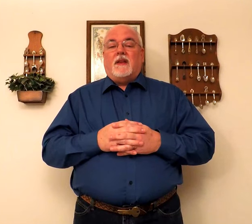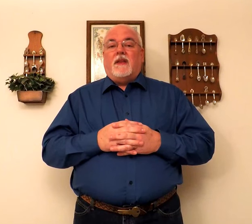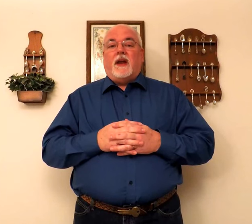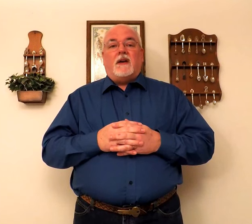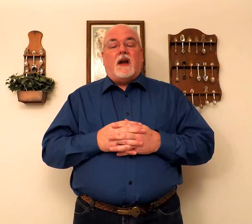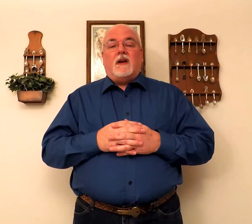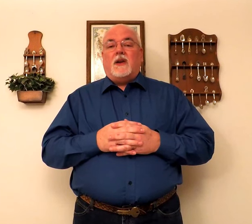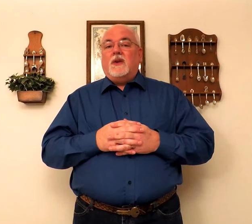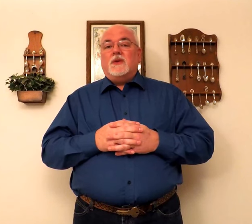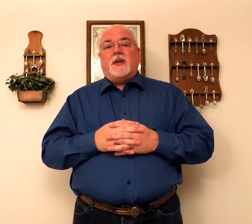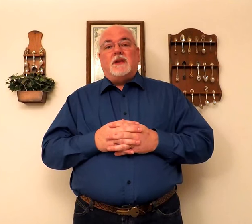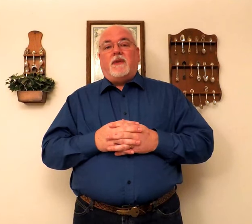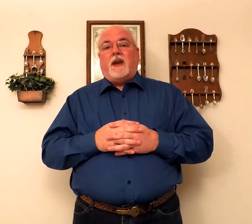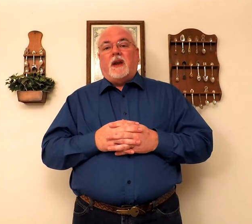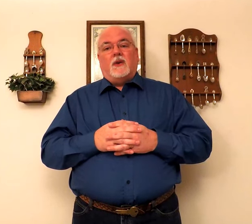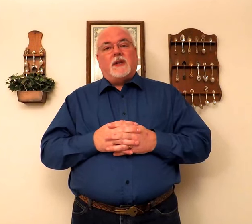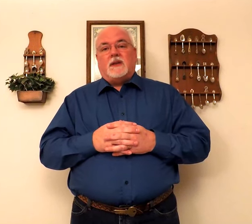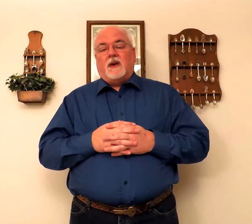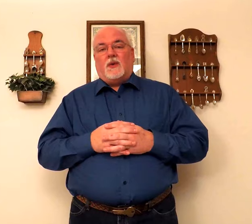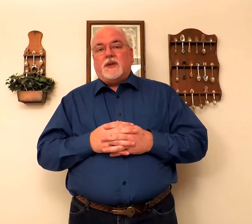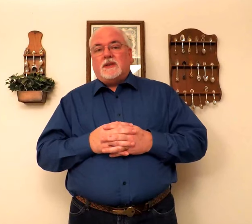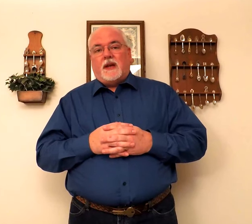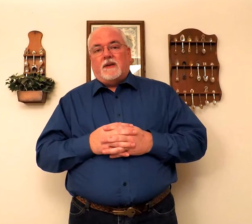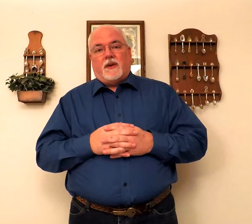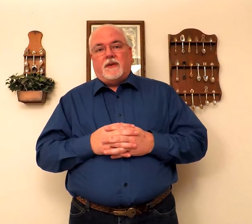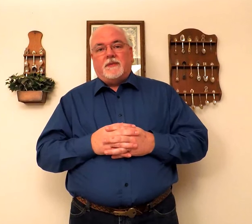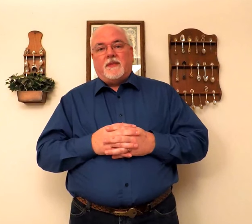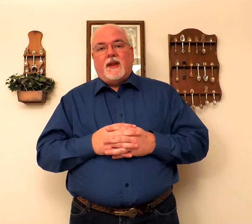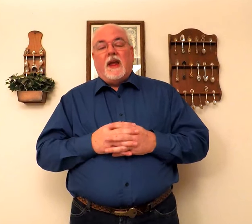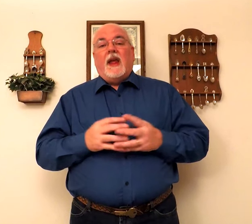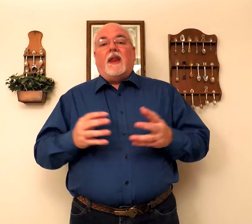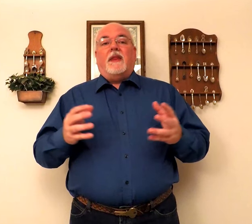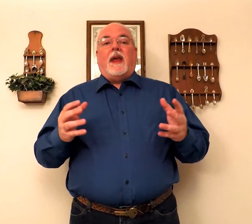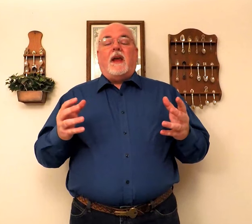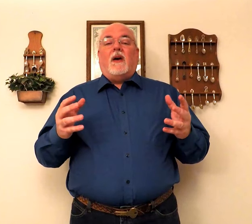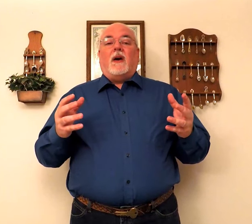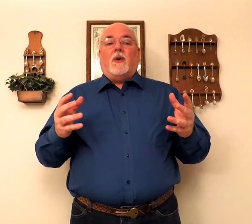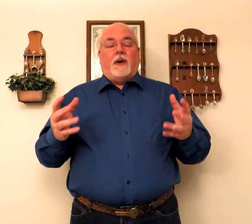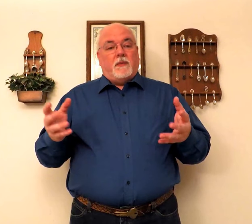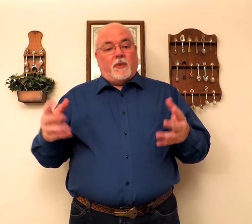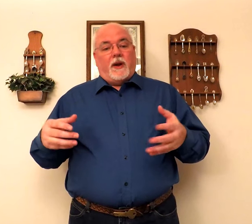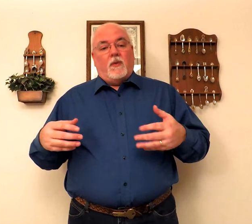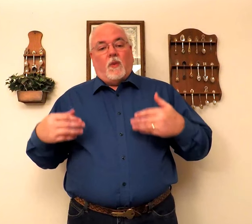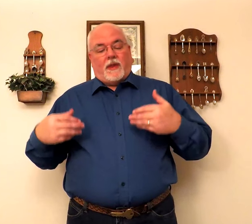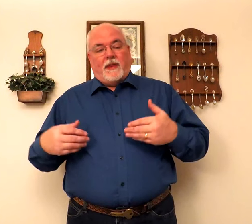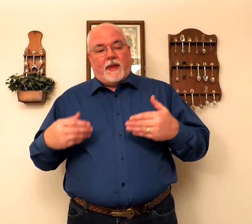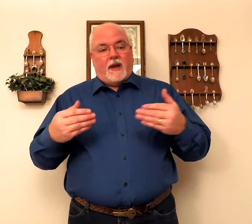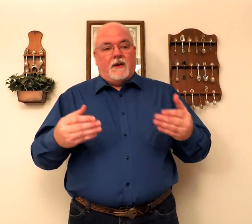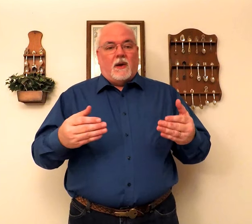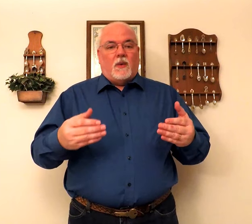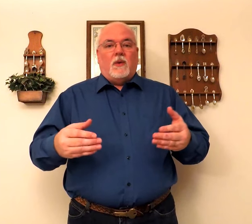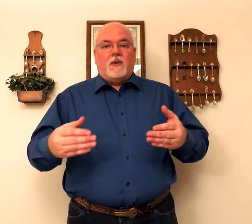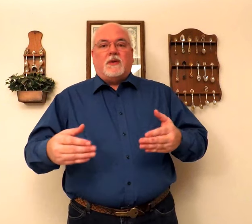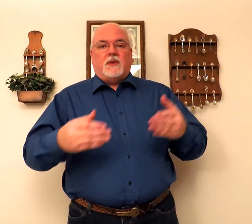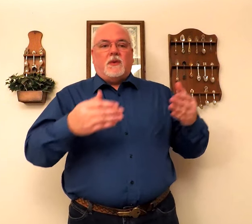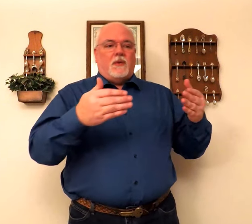They're not going to use these videos as a golden standard. They are going to bring what they know to